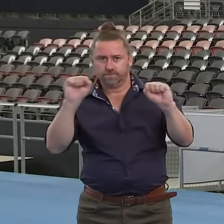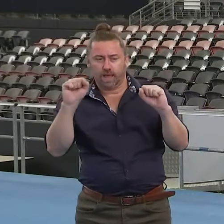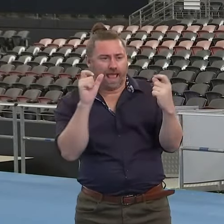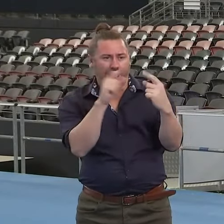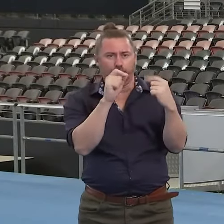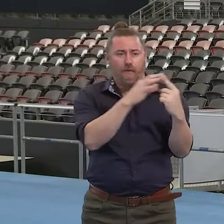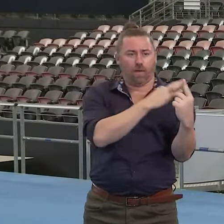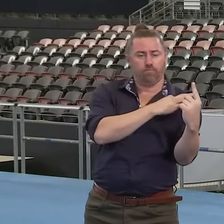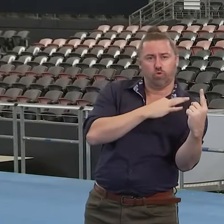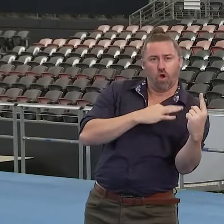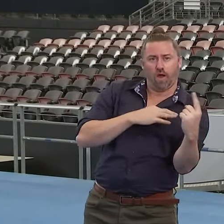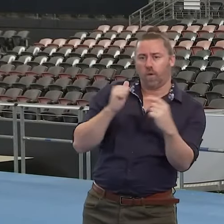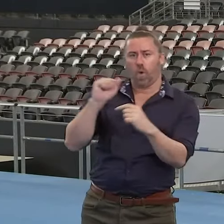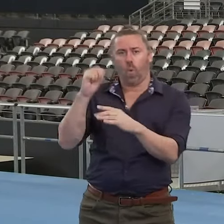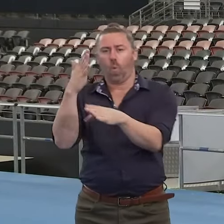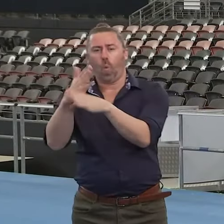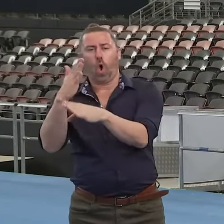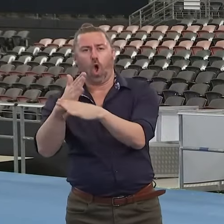The triple C.